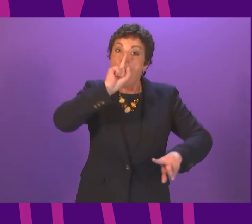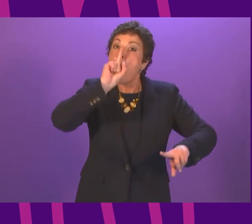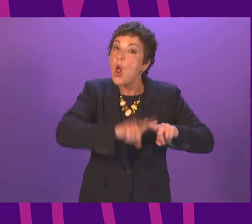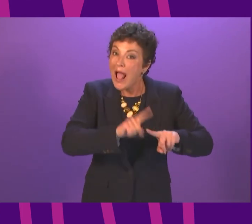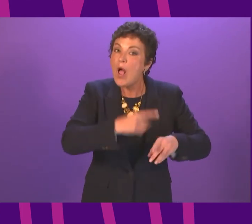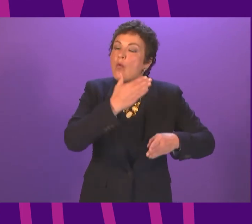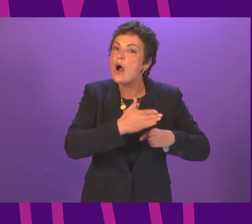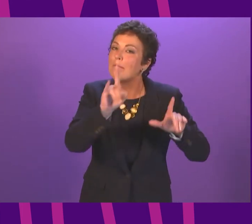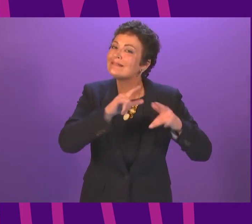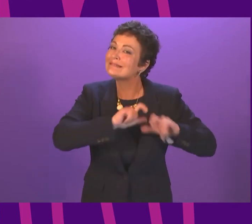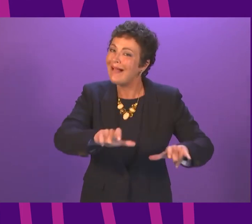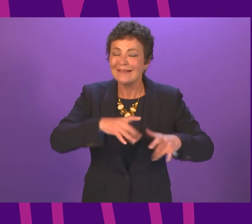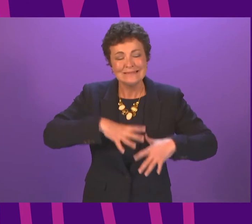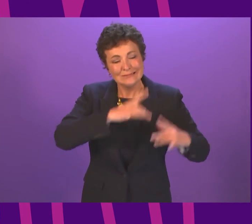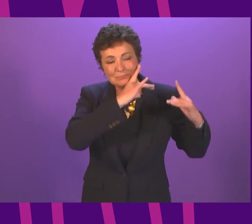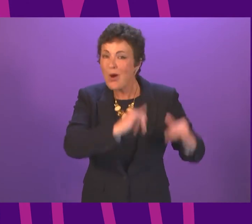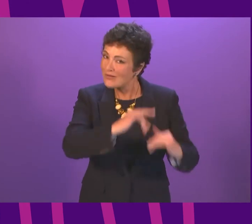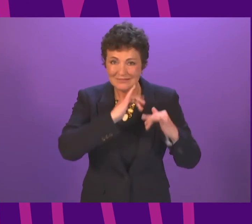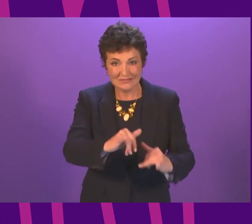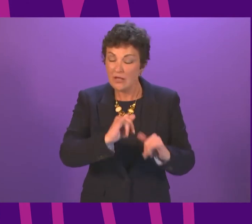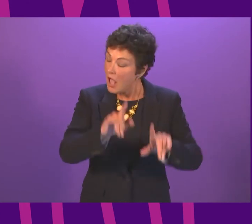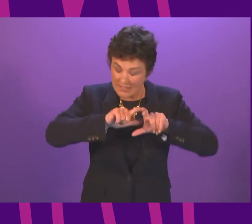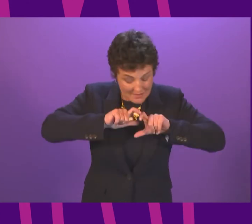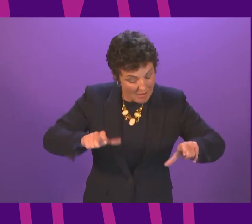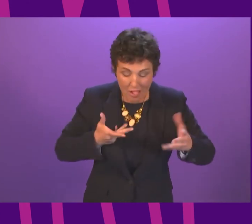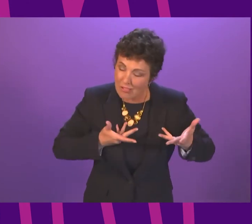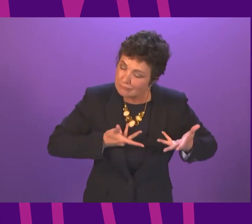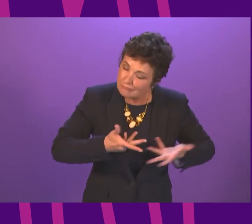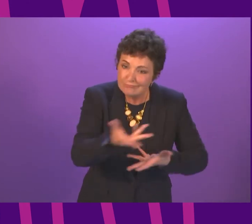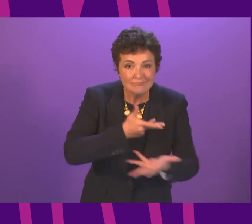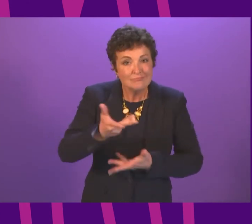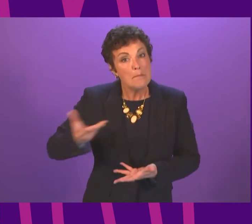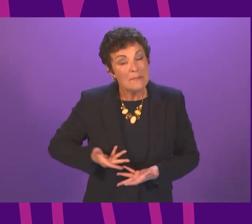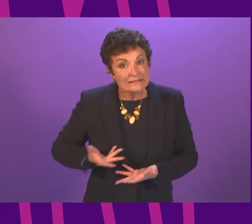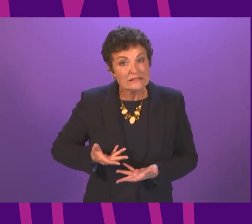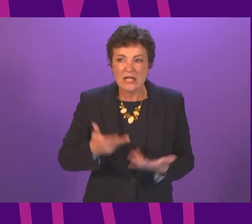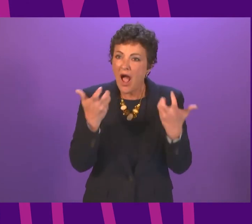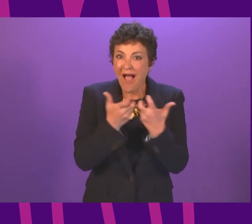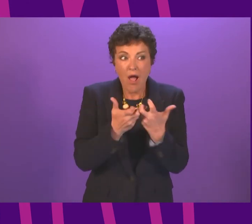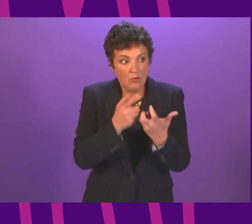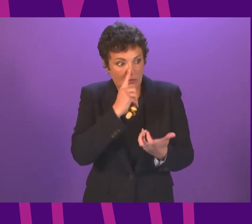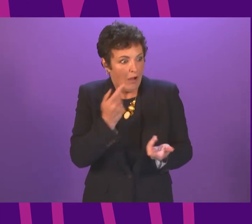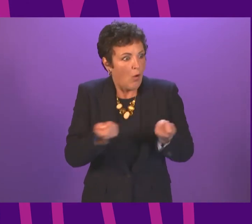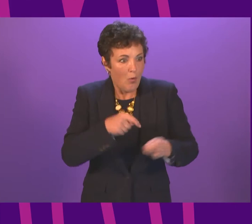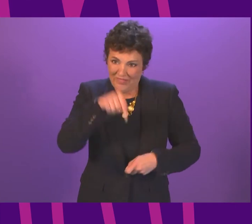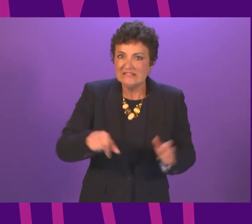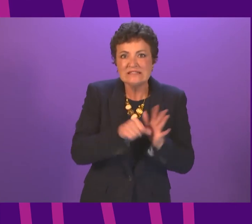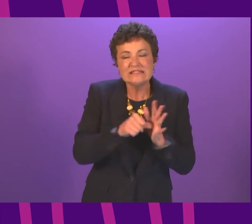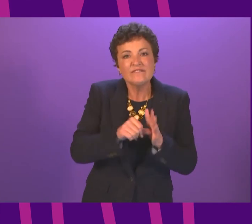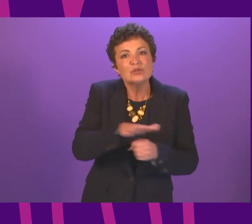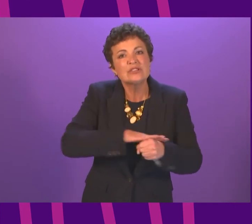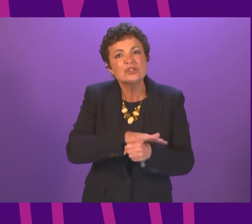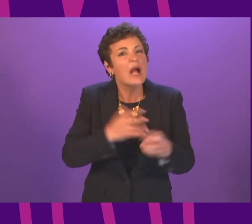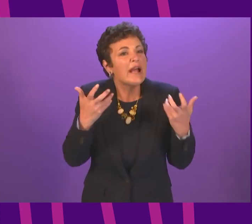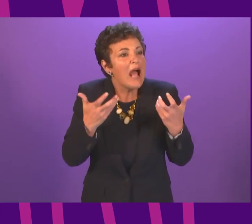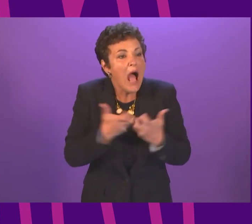will continue to monitor that very carefully. And yes, we will continue to discuss with businesses how, in the face of this difficult situation, we support them to the